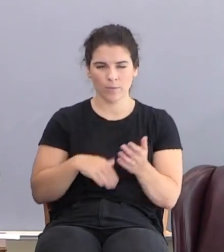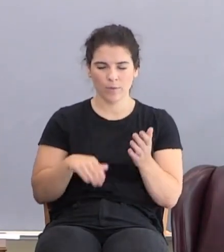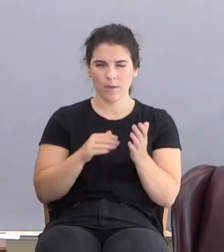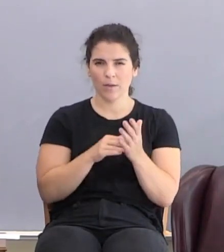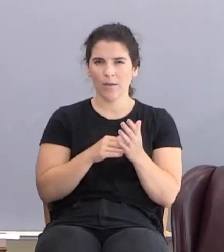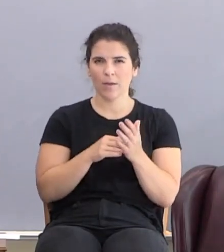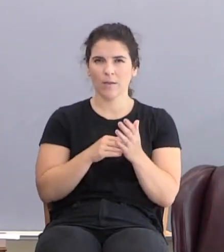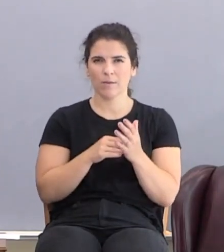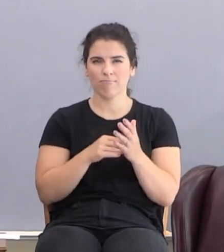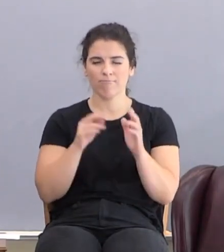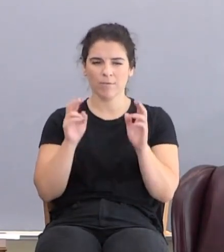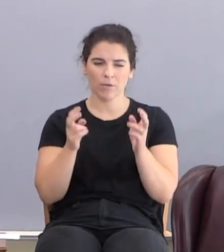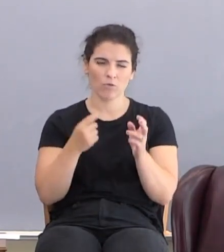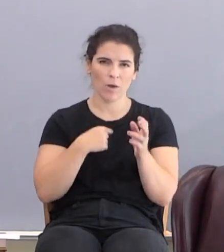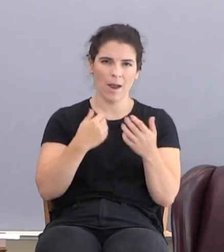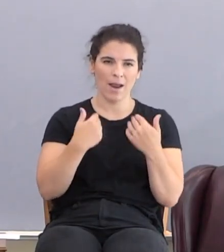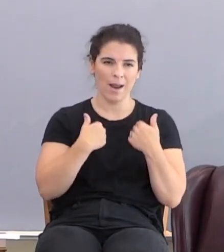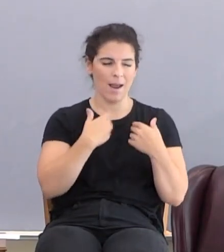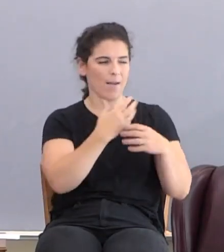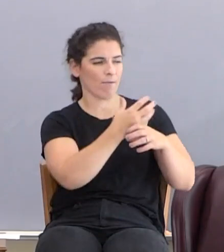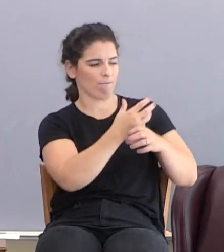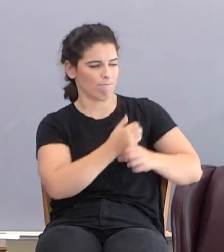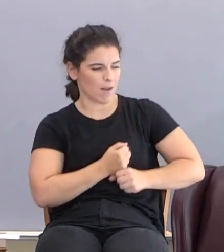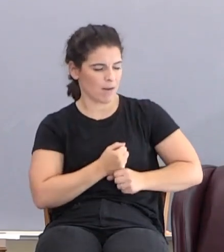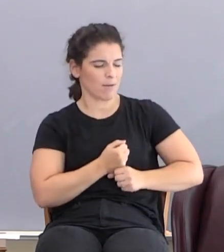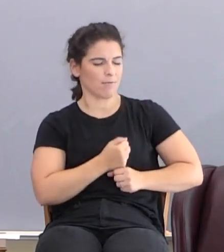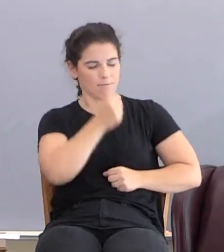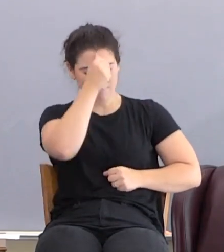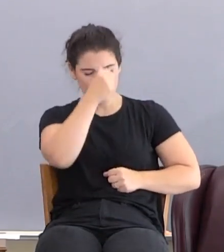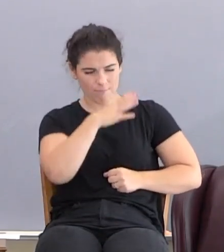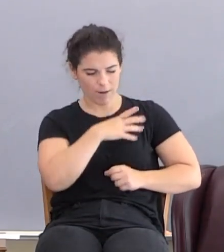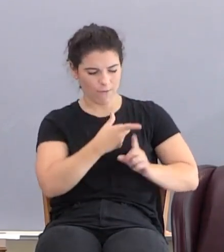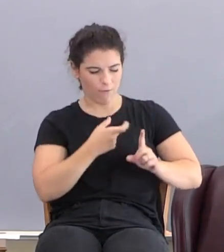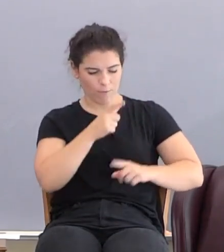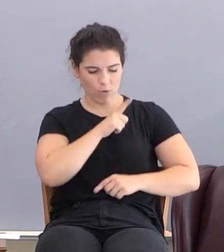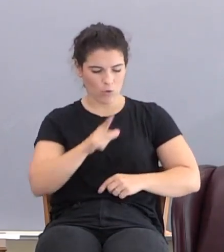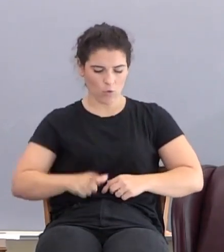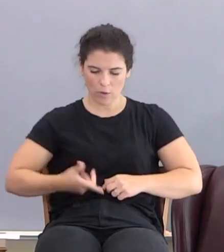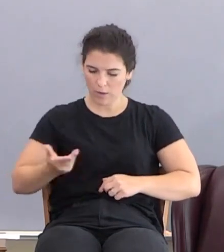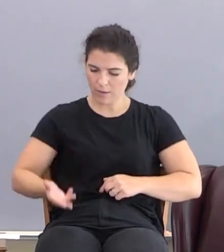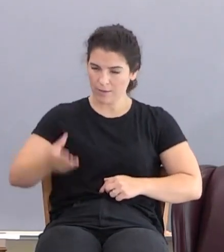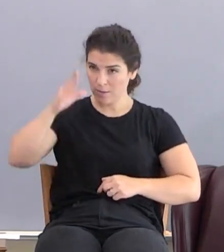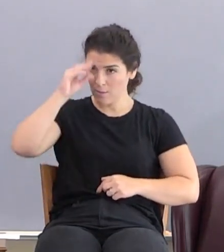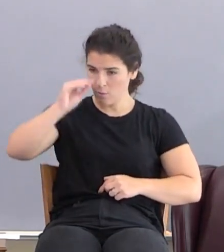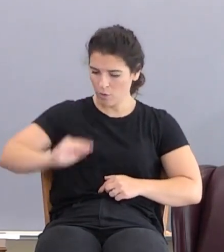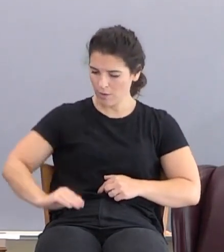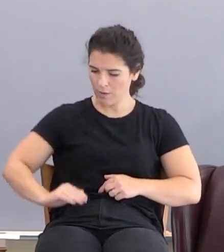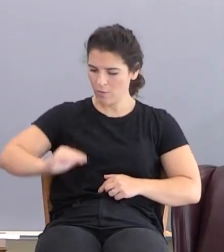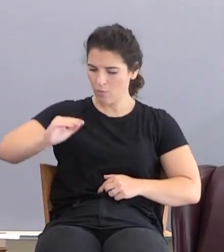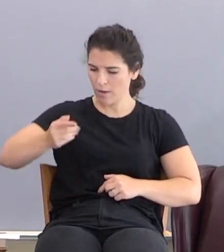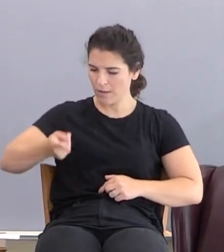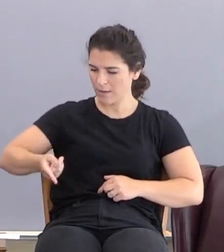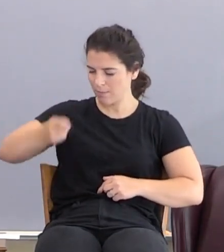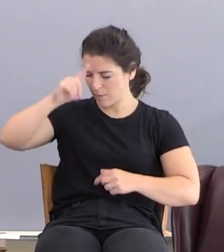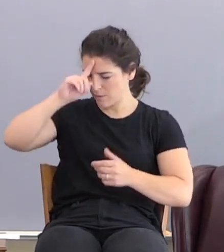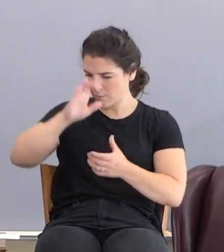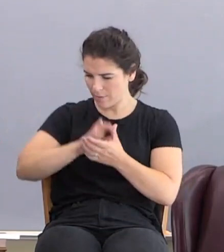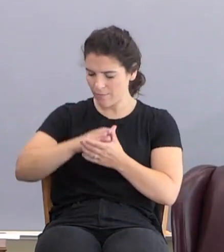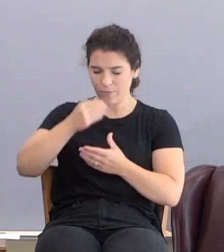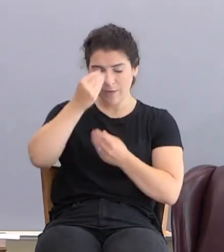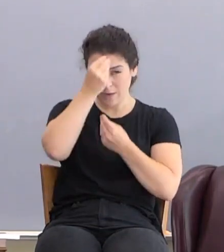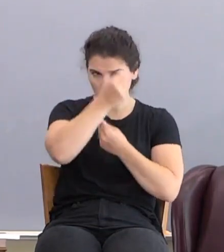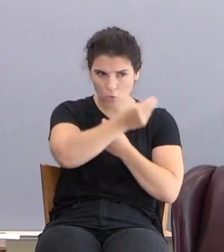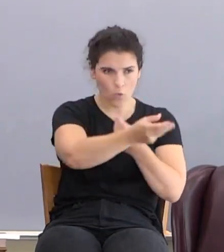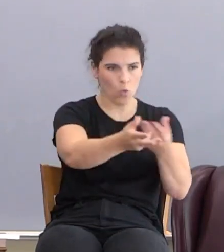the issue is I've got a man from the Lord. Here's a boy that they raised to believe. They told